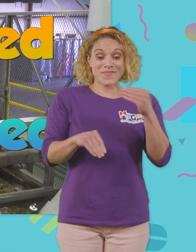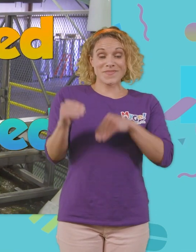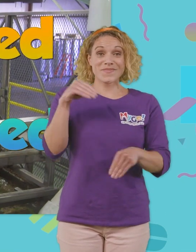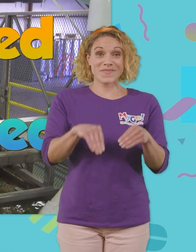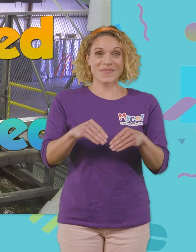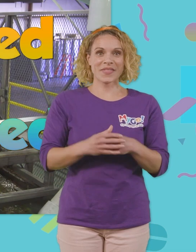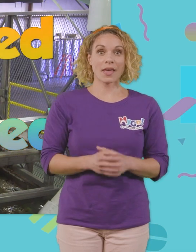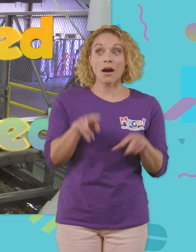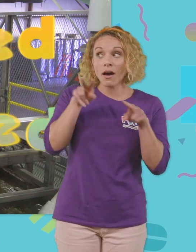Watch!